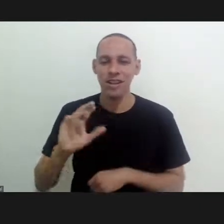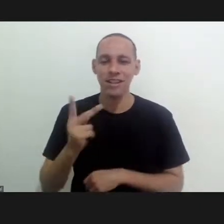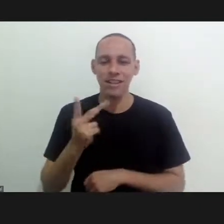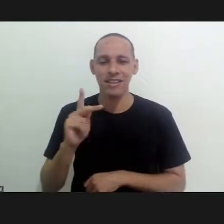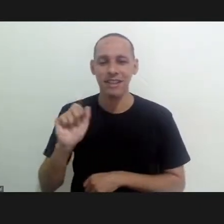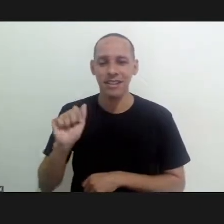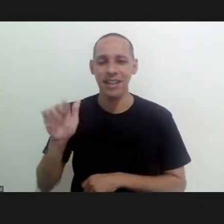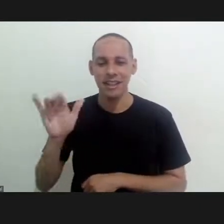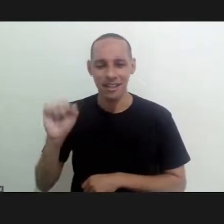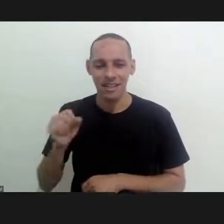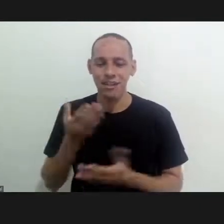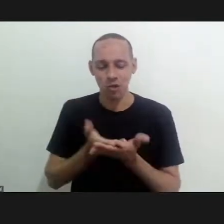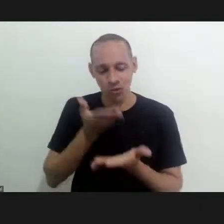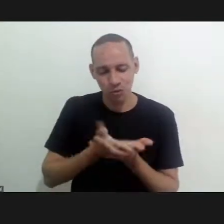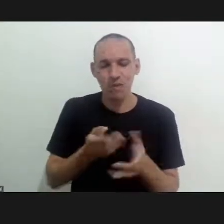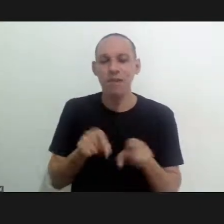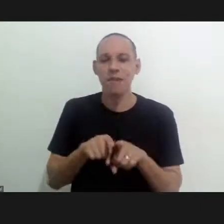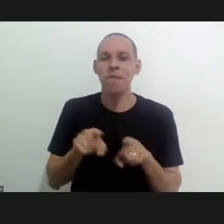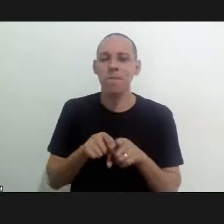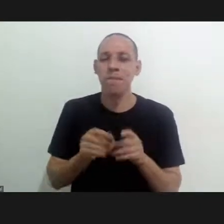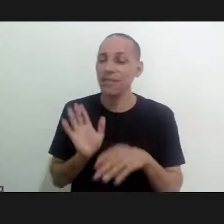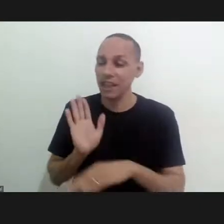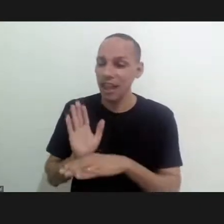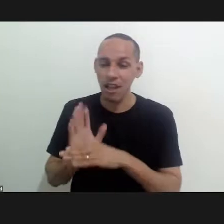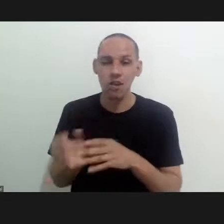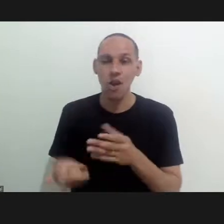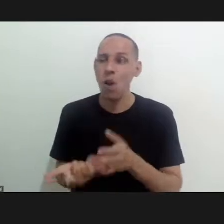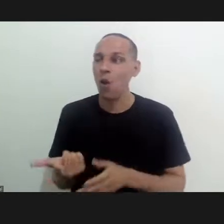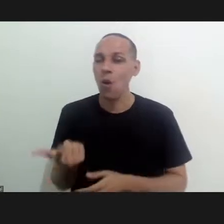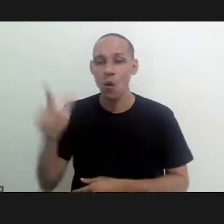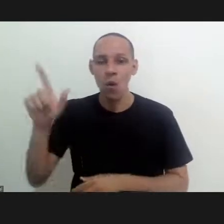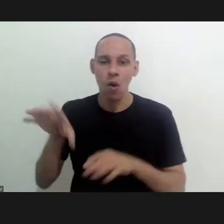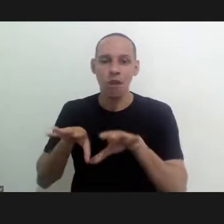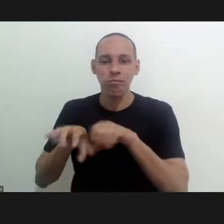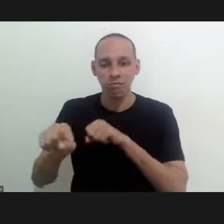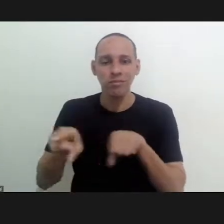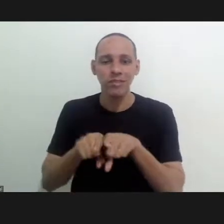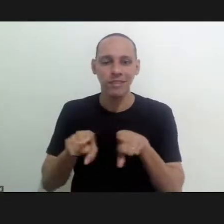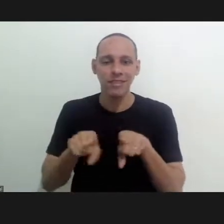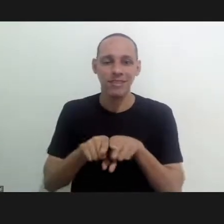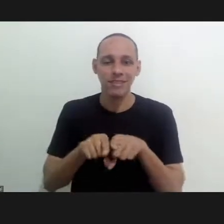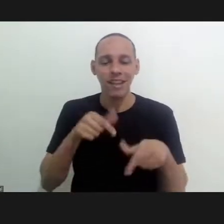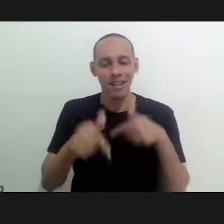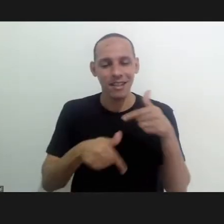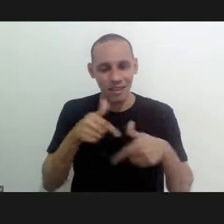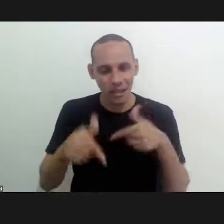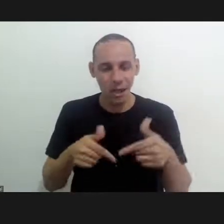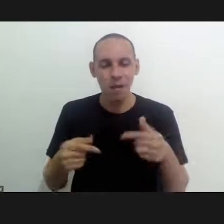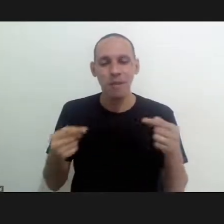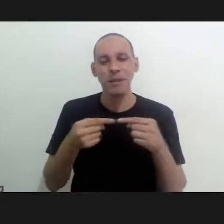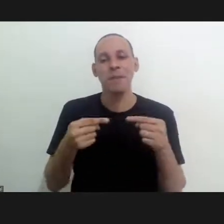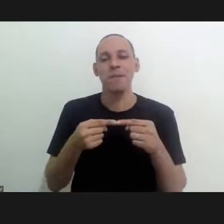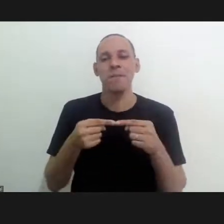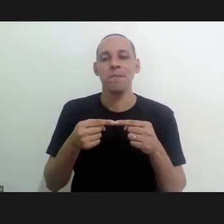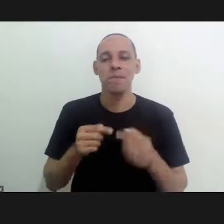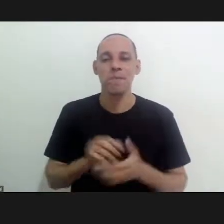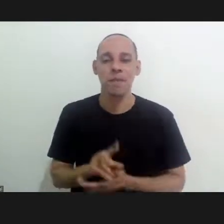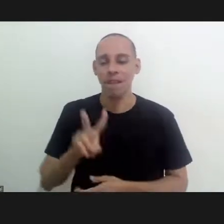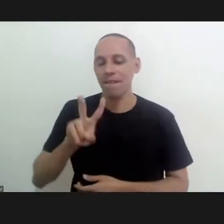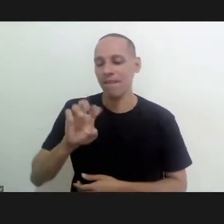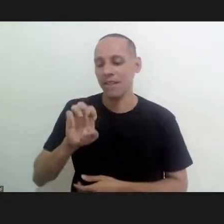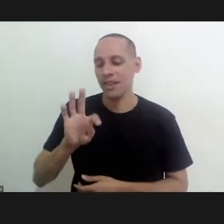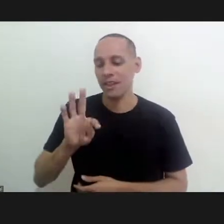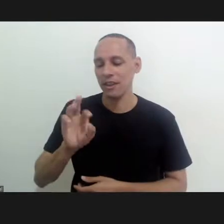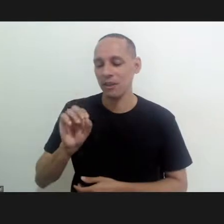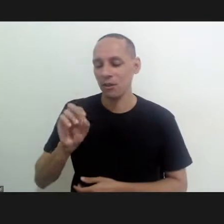he studied for many many years and trained people also in work uh that was very